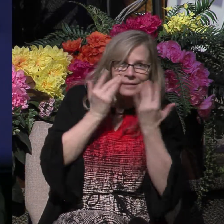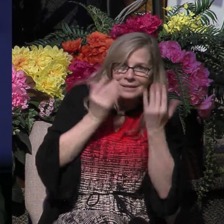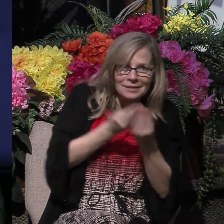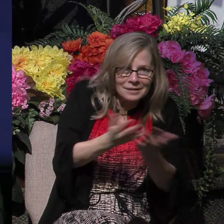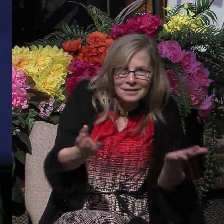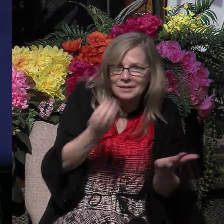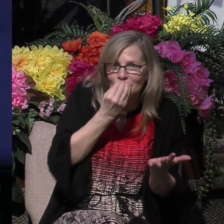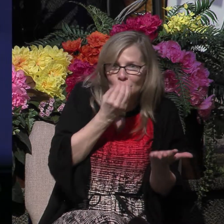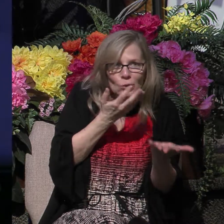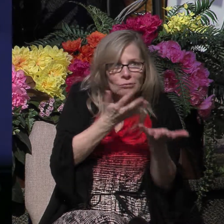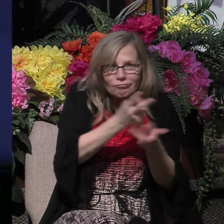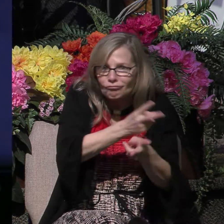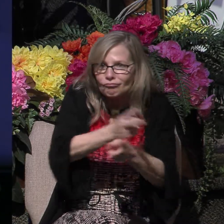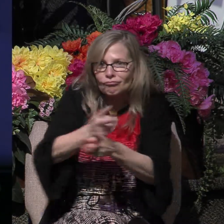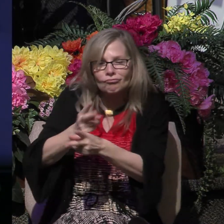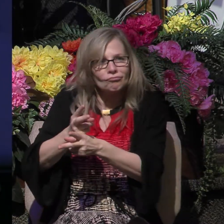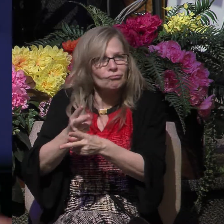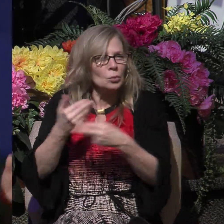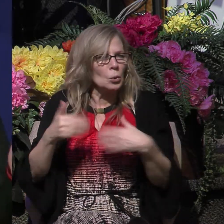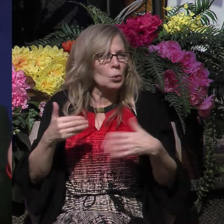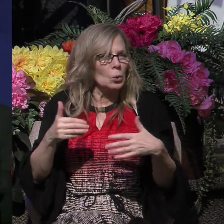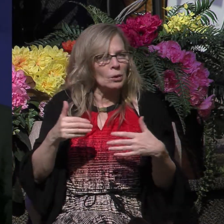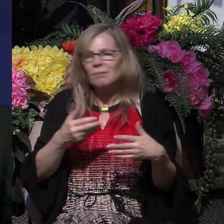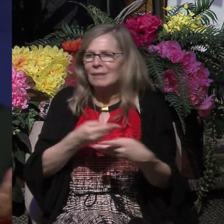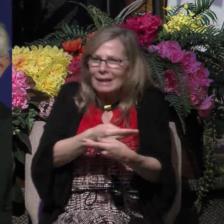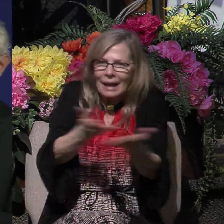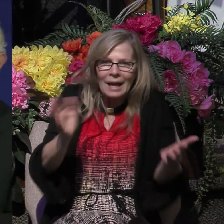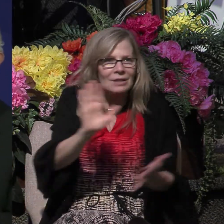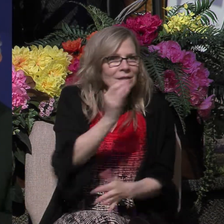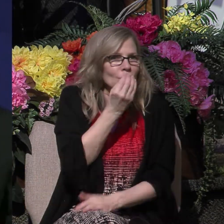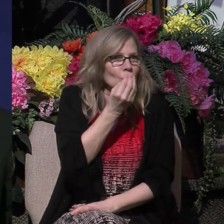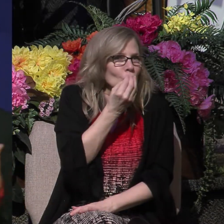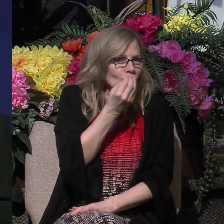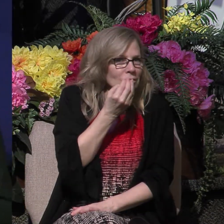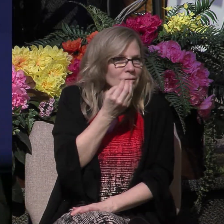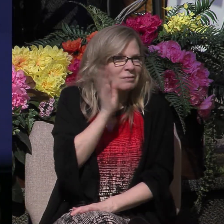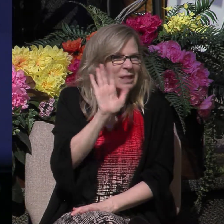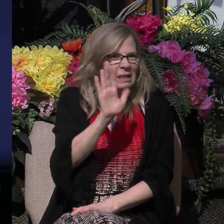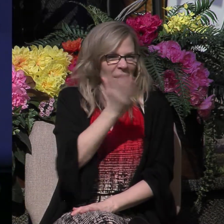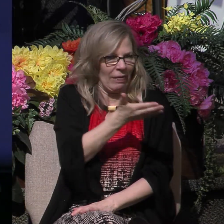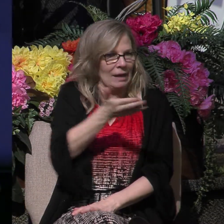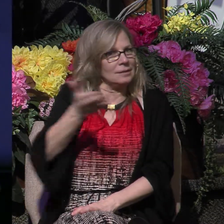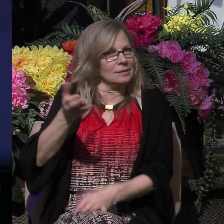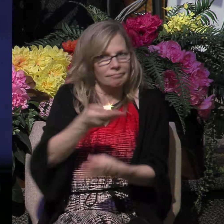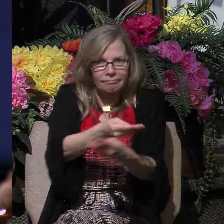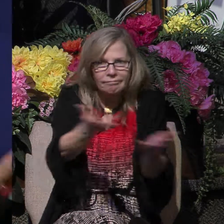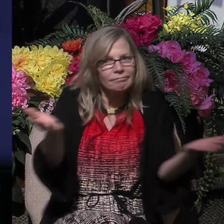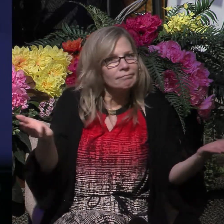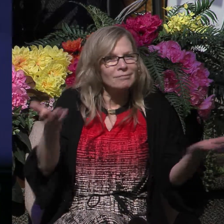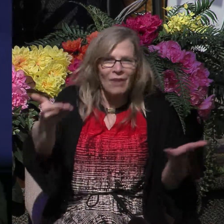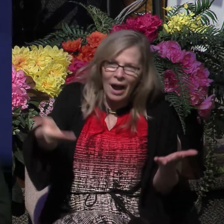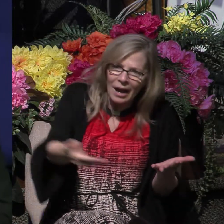What a great truth. He gave his food. He gave his resources. He invited them in.